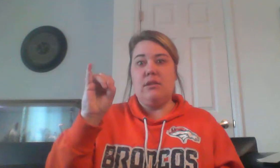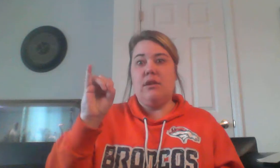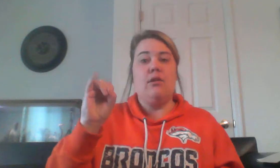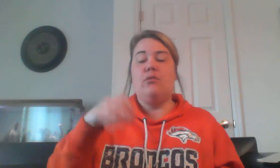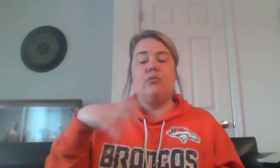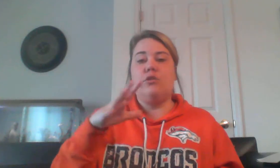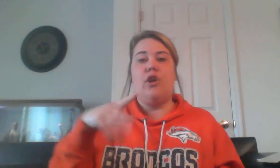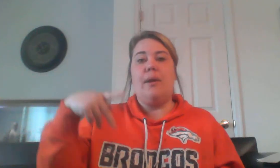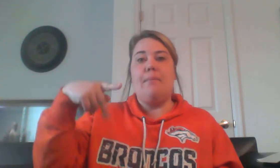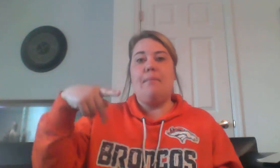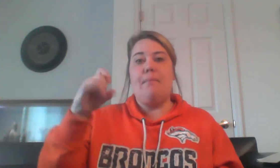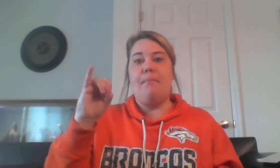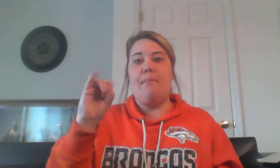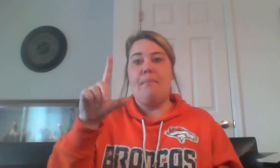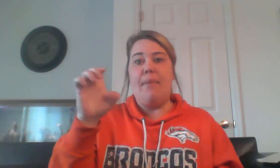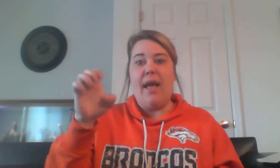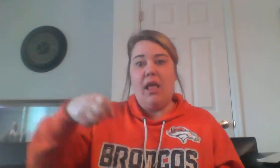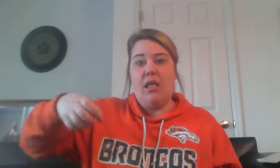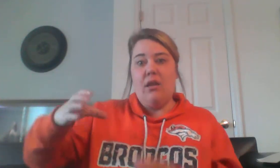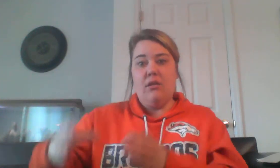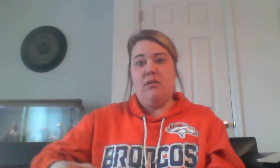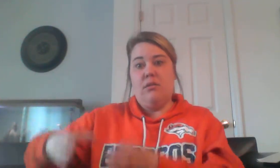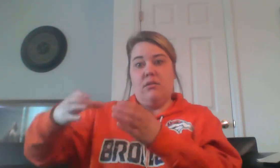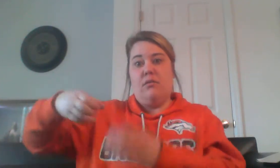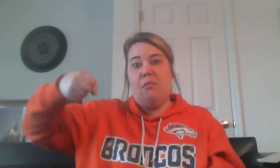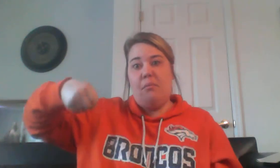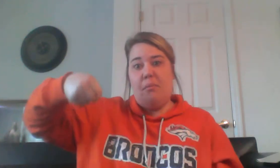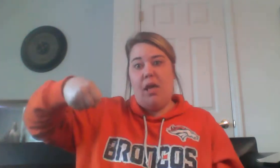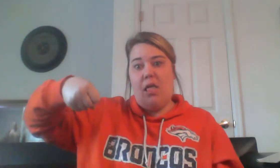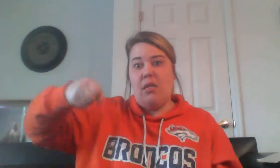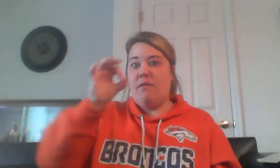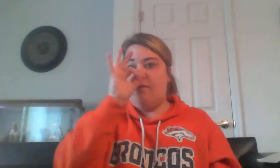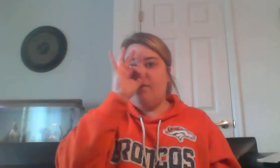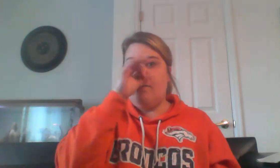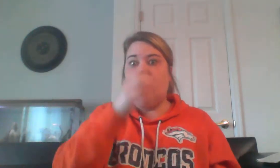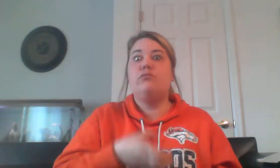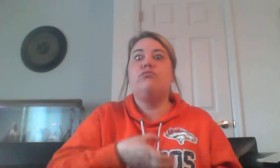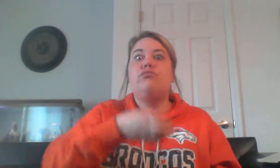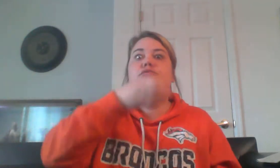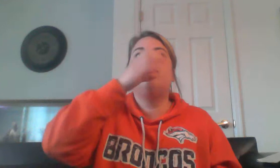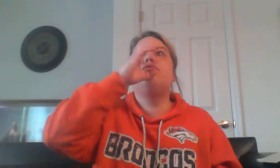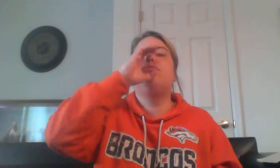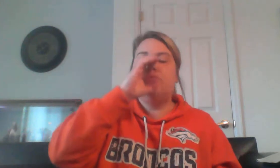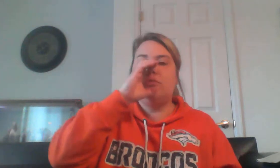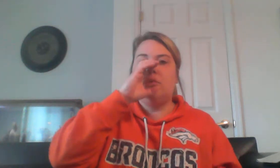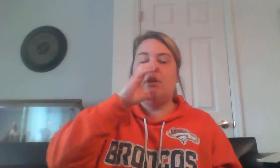my room here. But don't worry, I think friends are just so late to tell them.